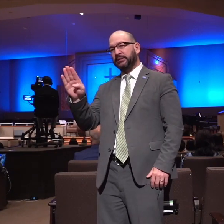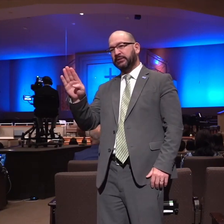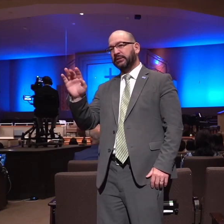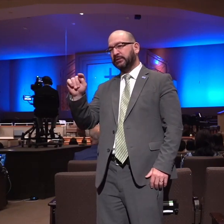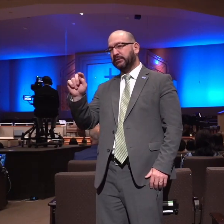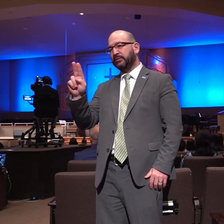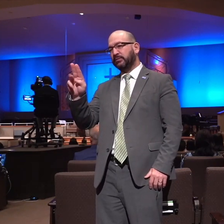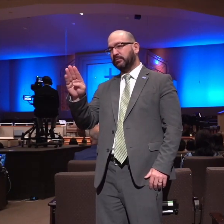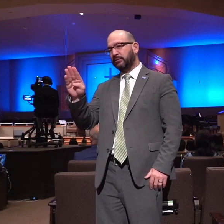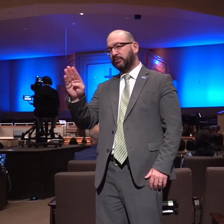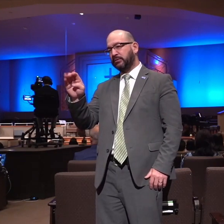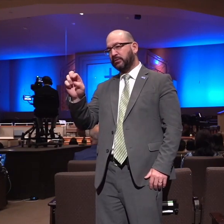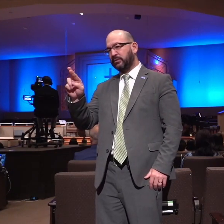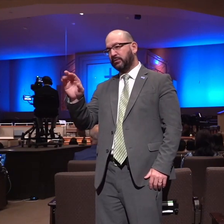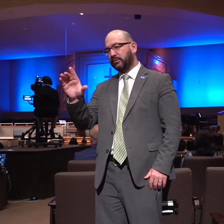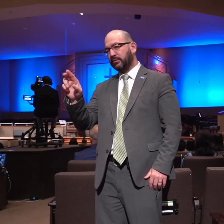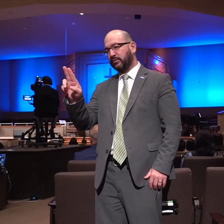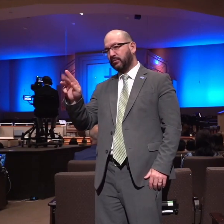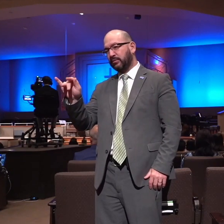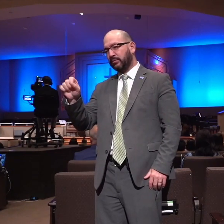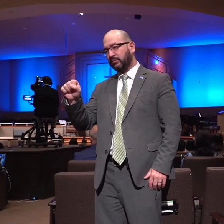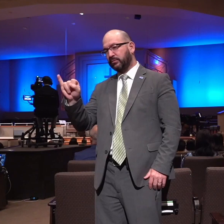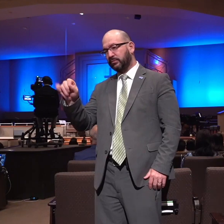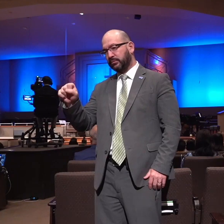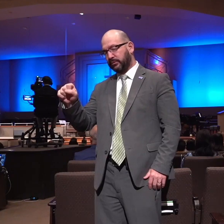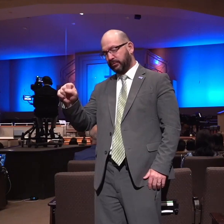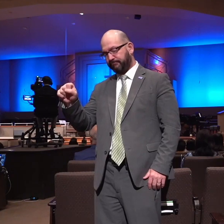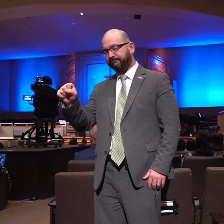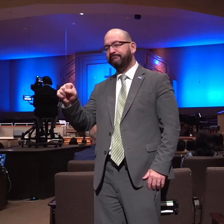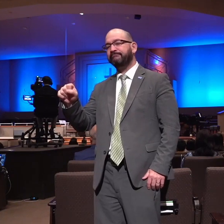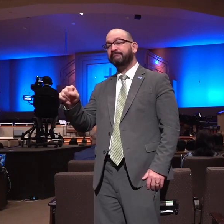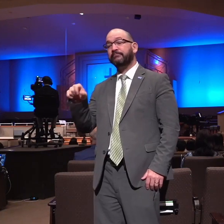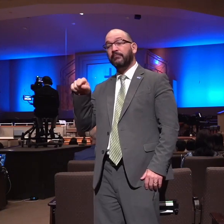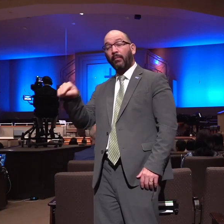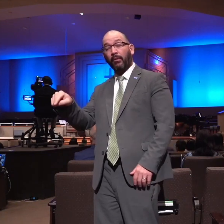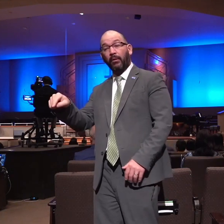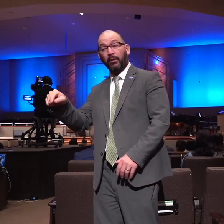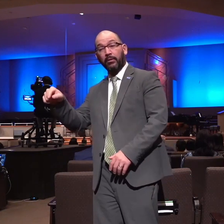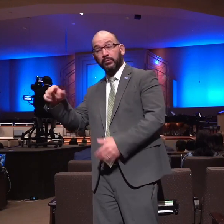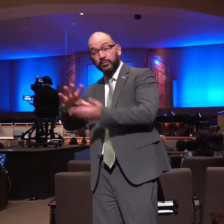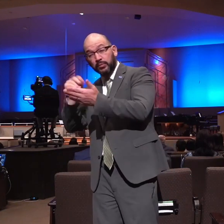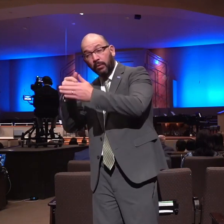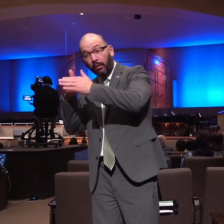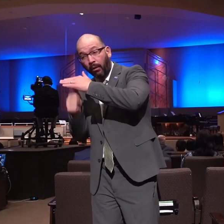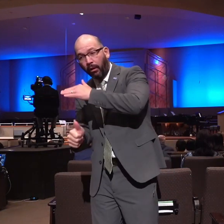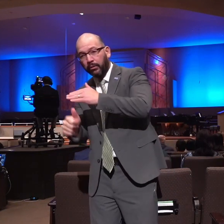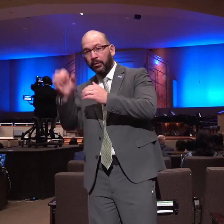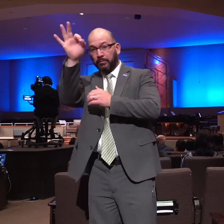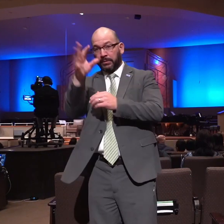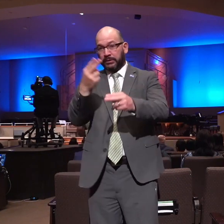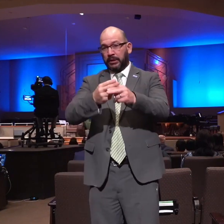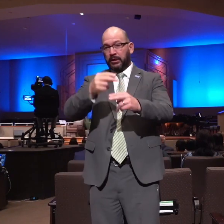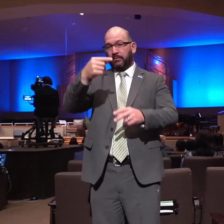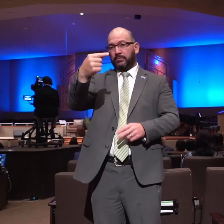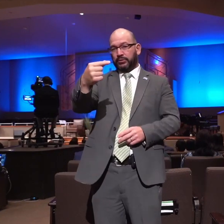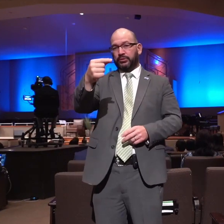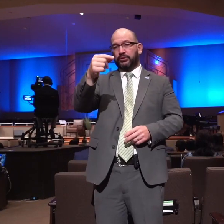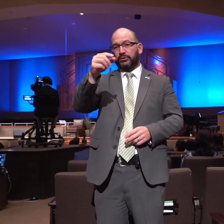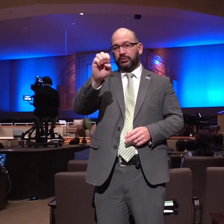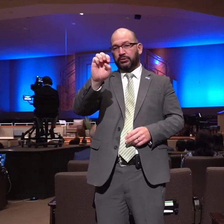his time there at Yale under the preaching of George Whitefield there was a division that took place among